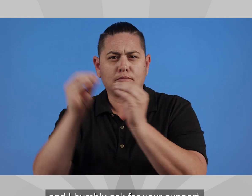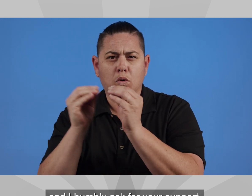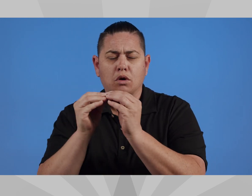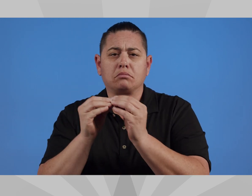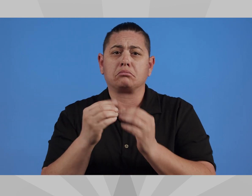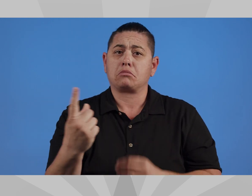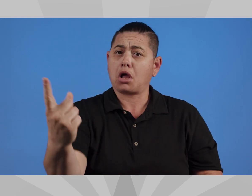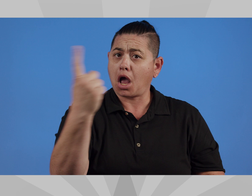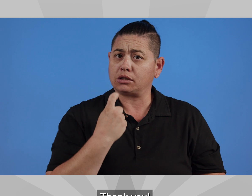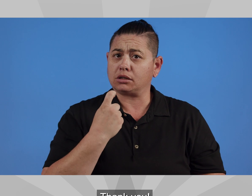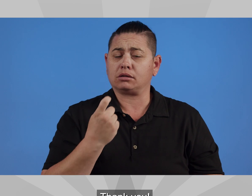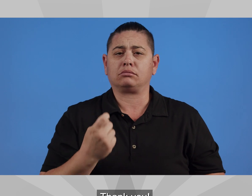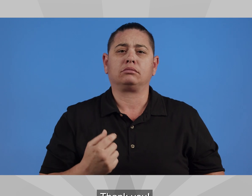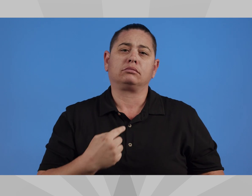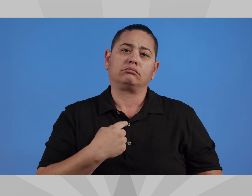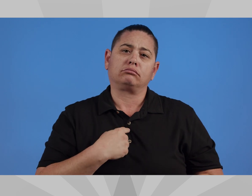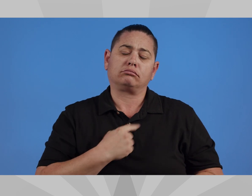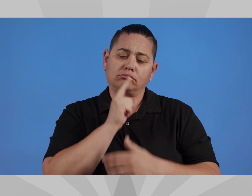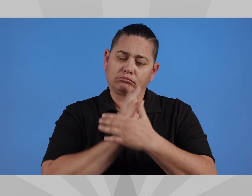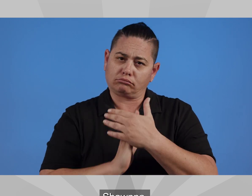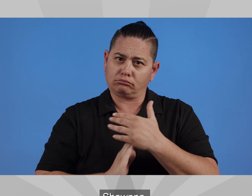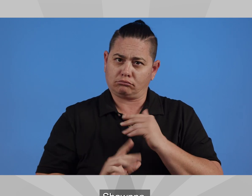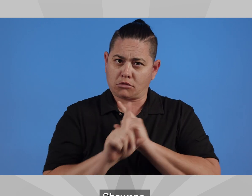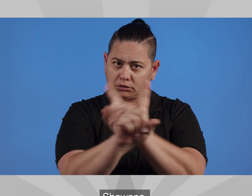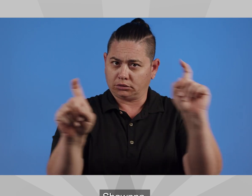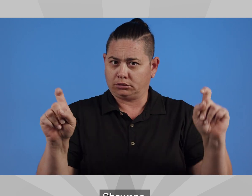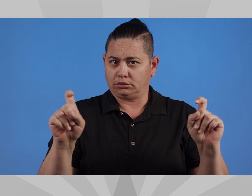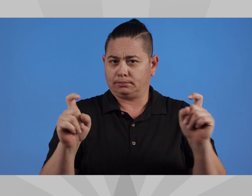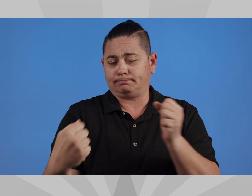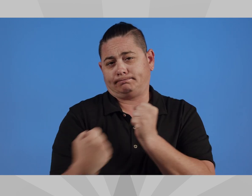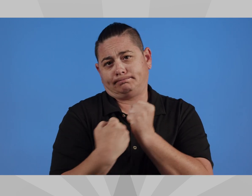support. Thank you. Shawna